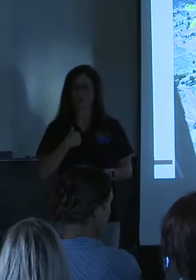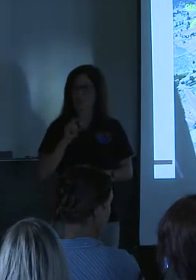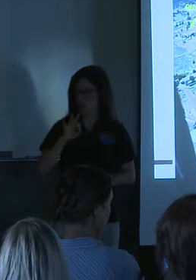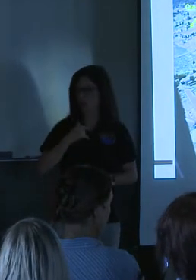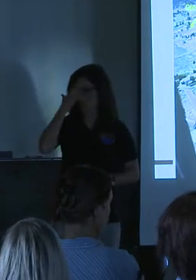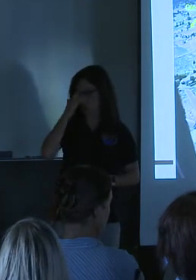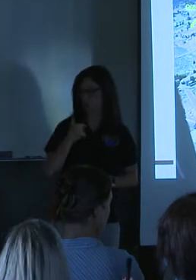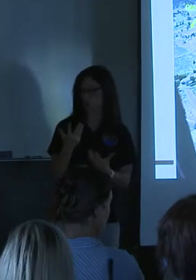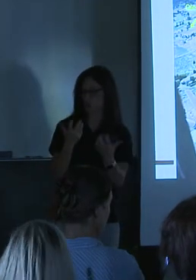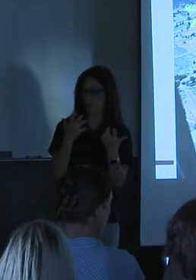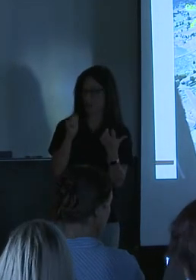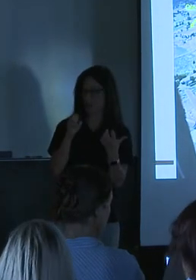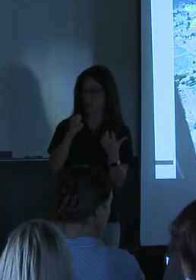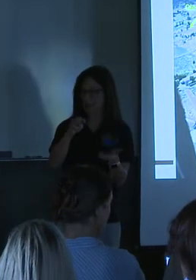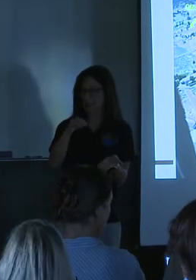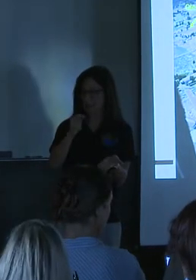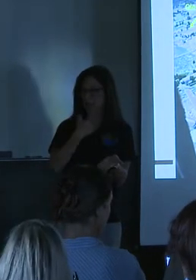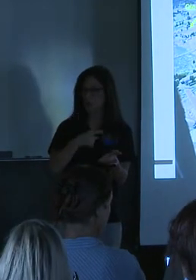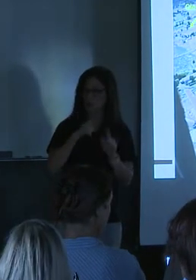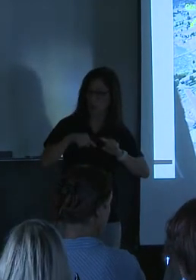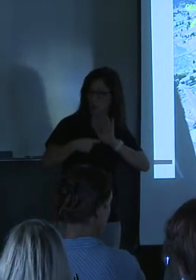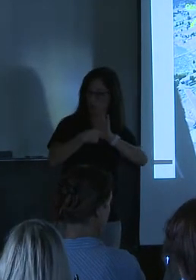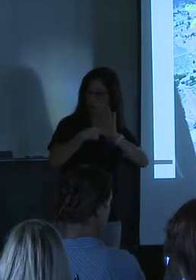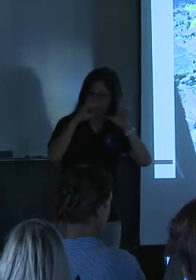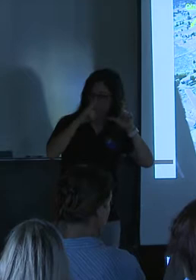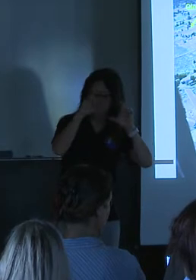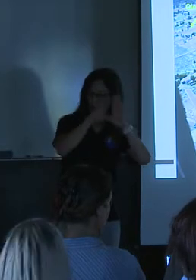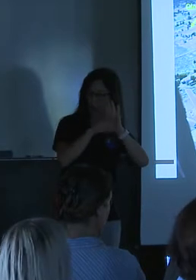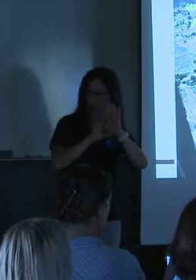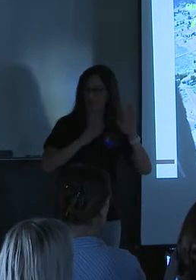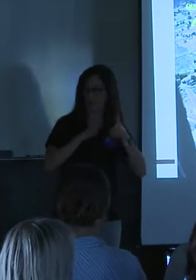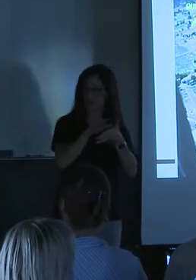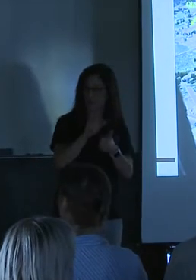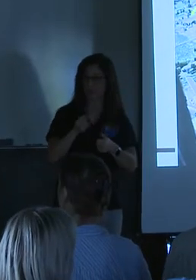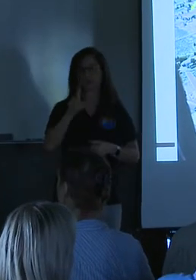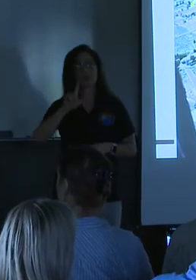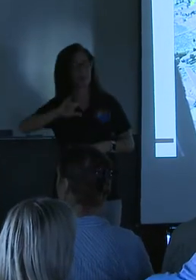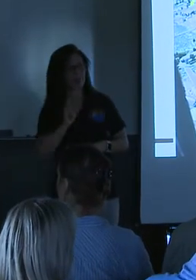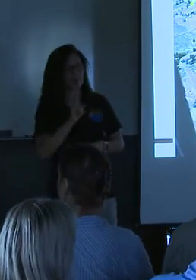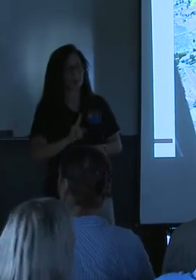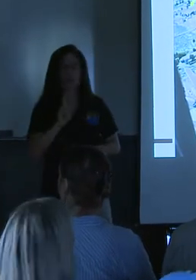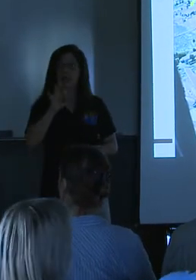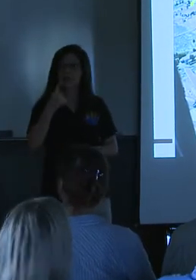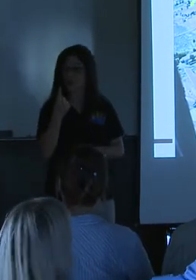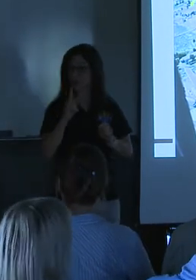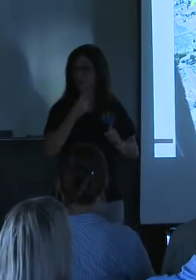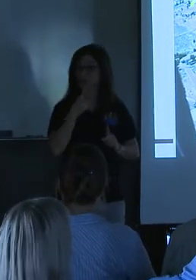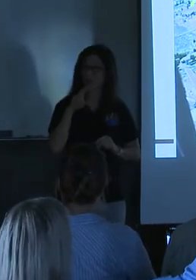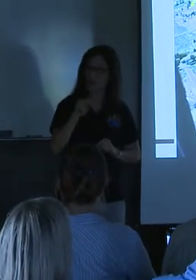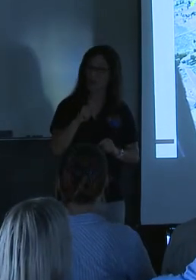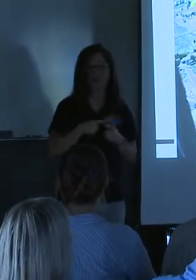seeking easements. Yeah. We would have gone and shown pictures of our damage. Okay. Well, all I'm just saying is that if one person says no,